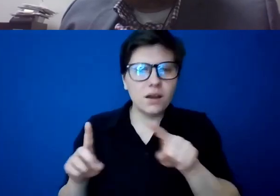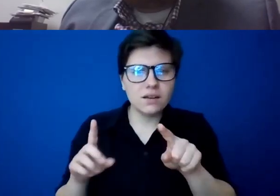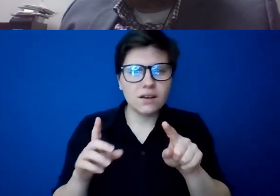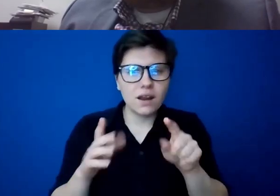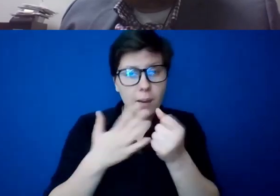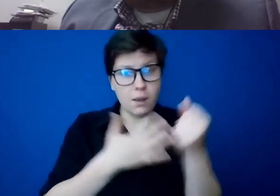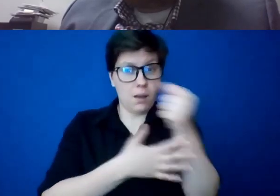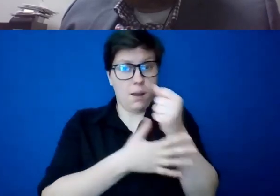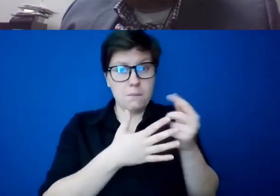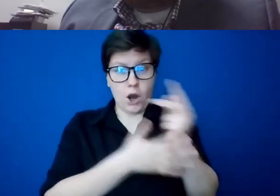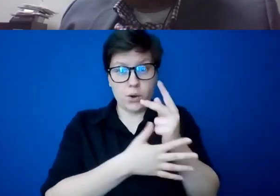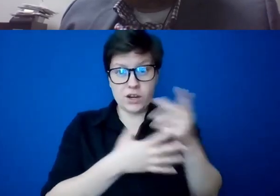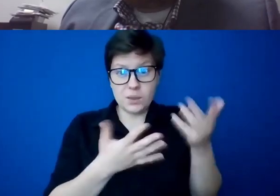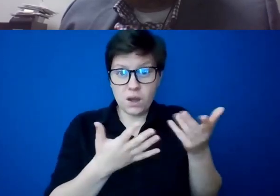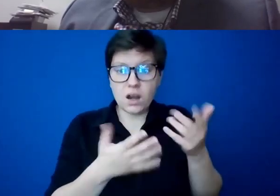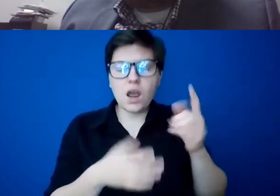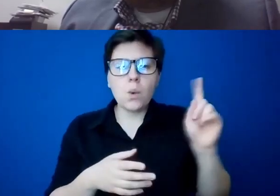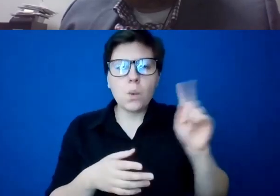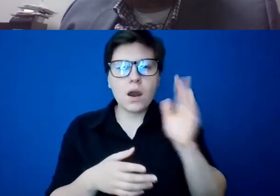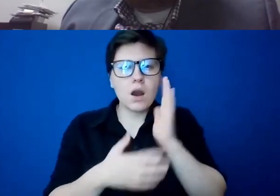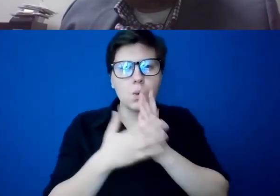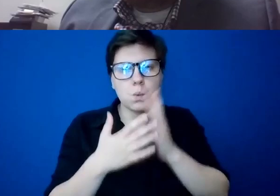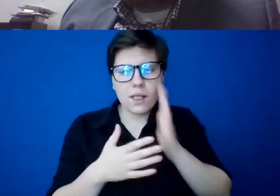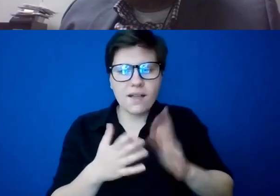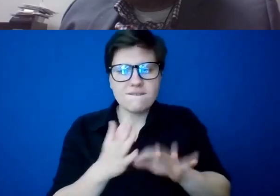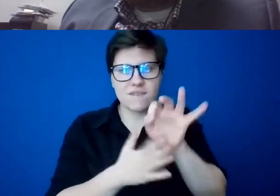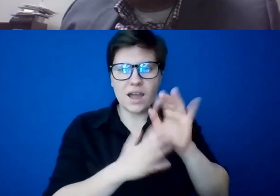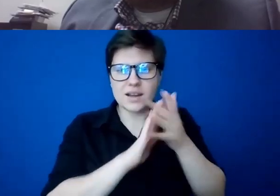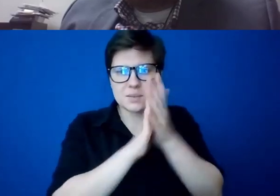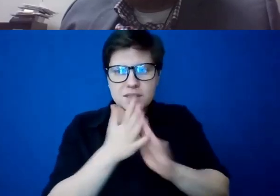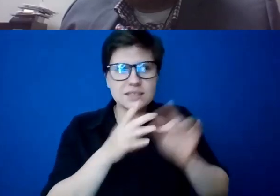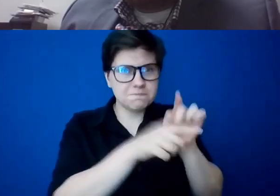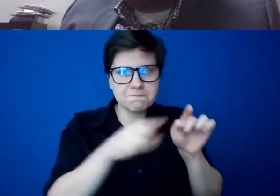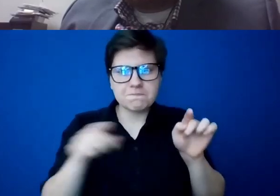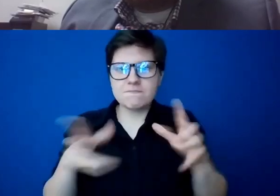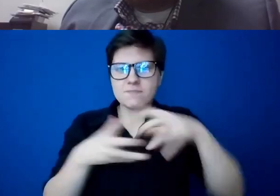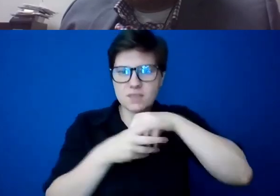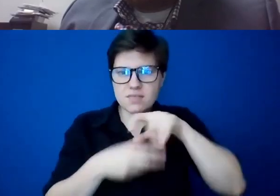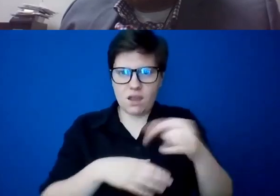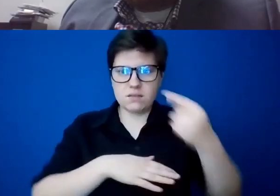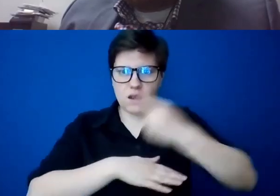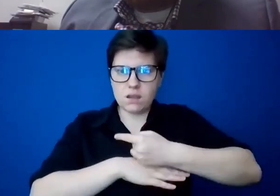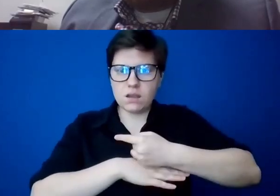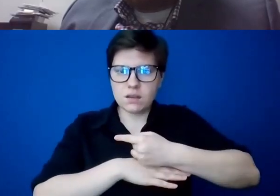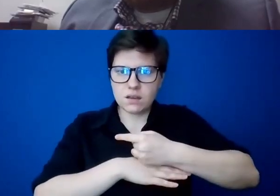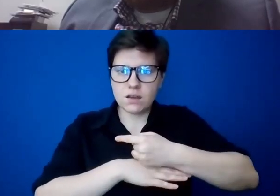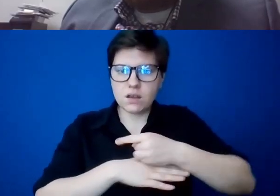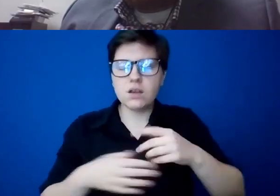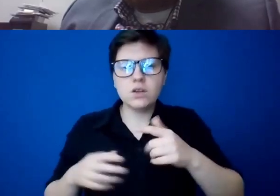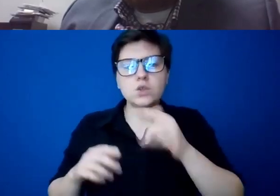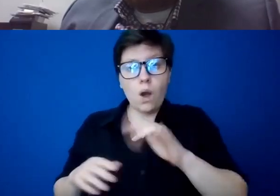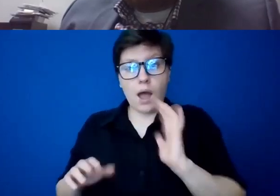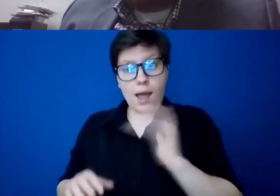is where am I going to find pieces this day? And so I think there's a reciprocal relationship between our time in prayer